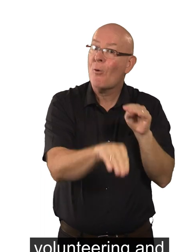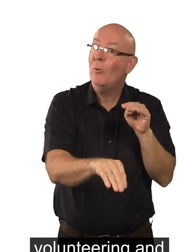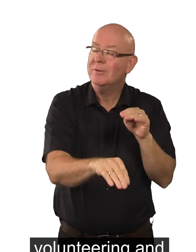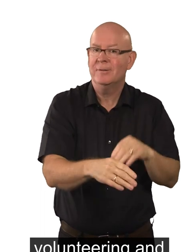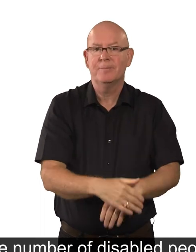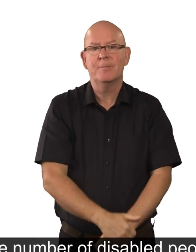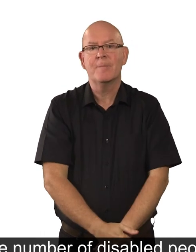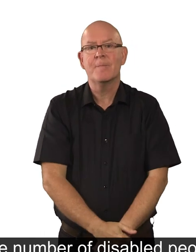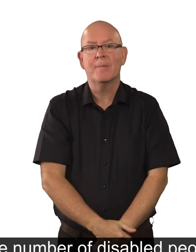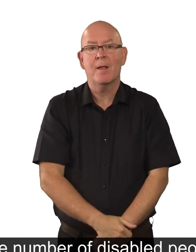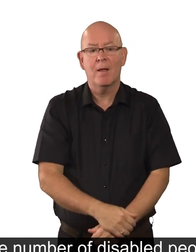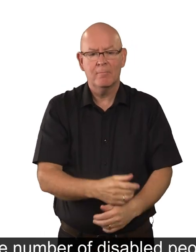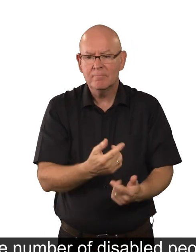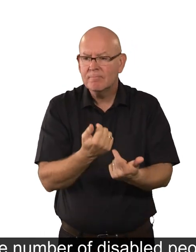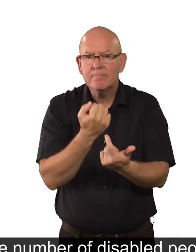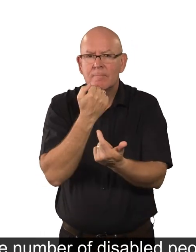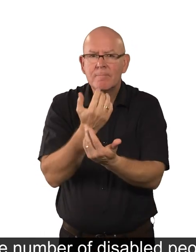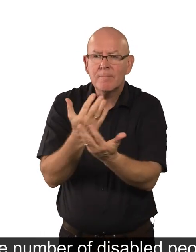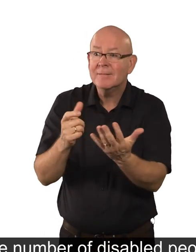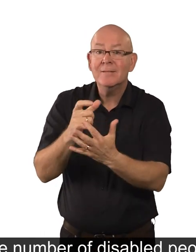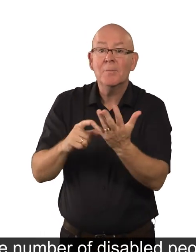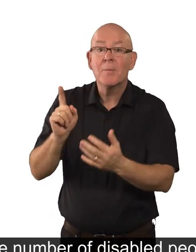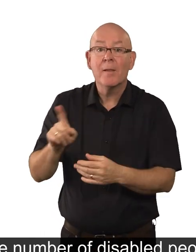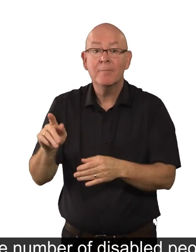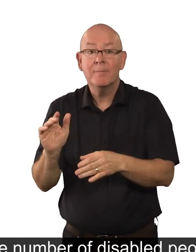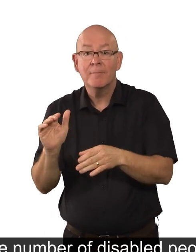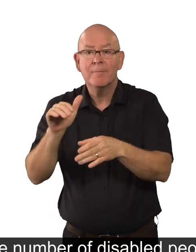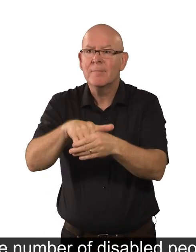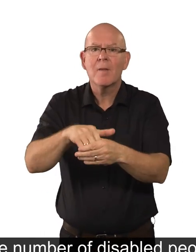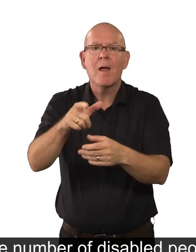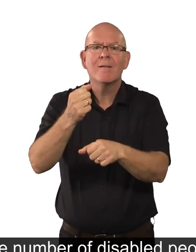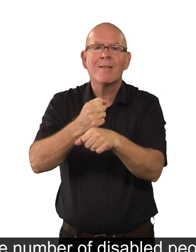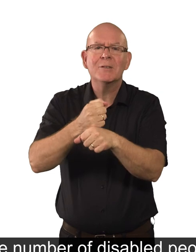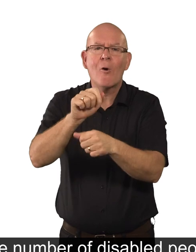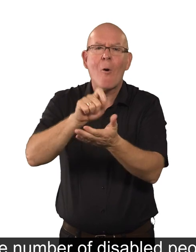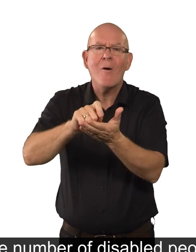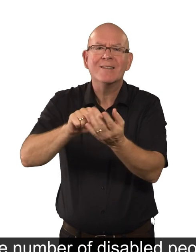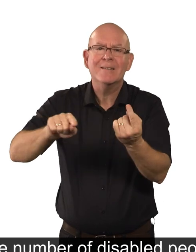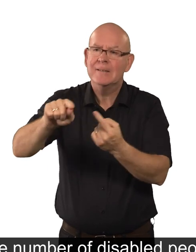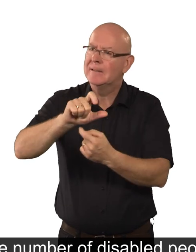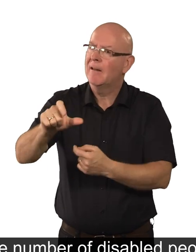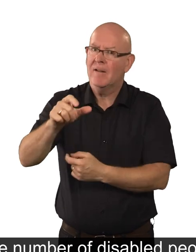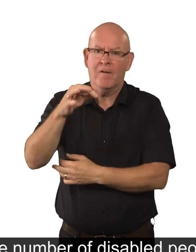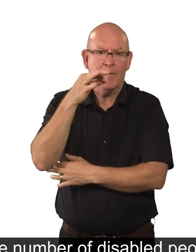in sports. The number of disabled people in public offices is still too low.